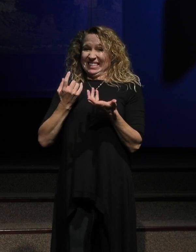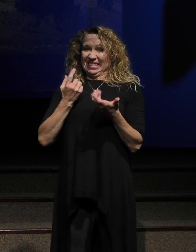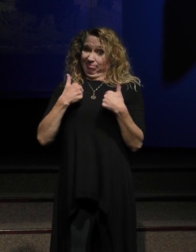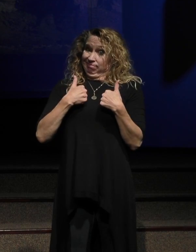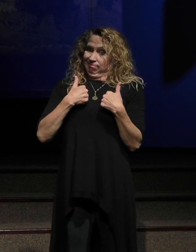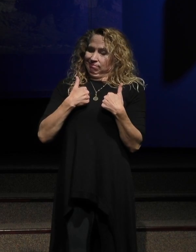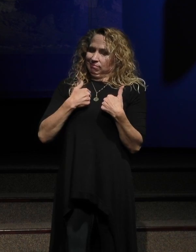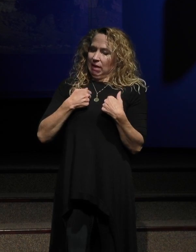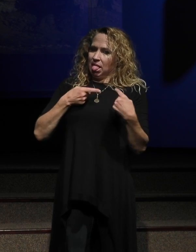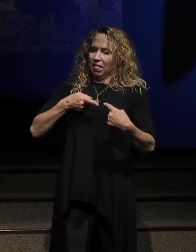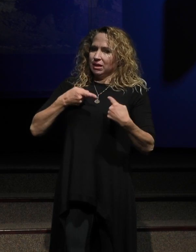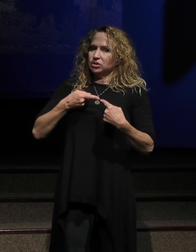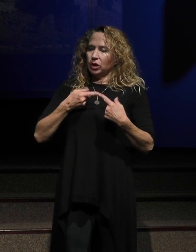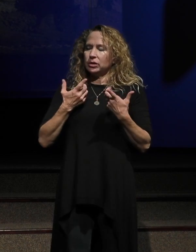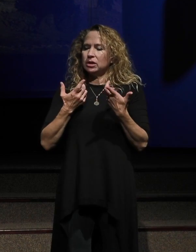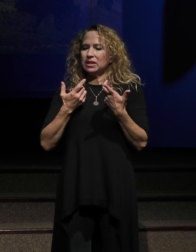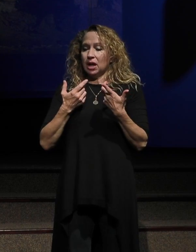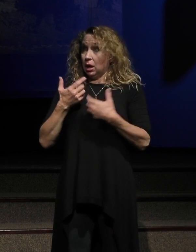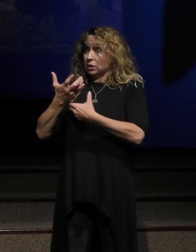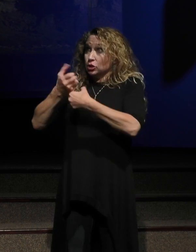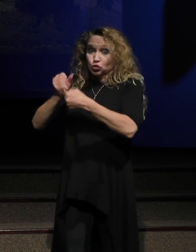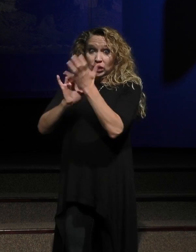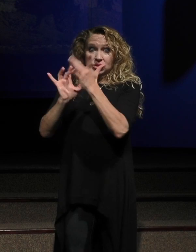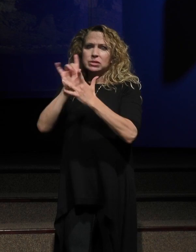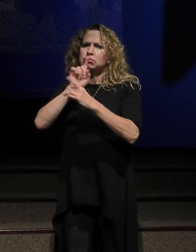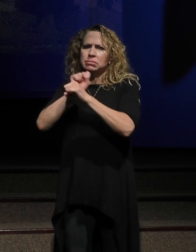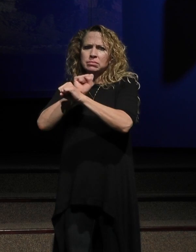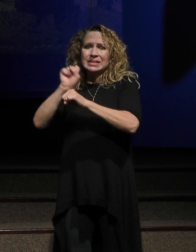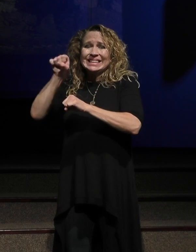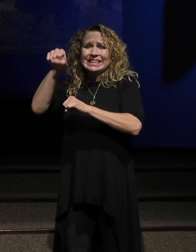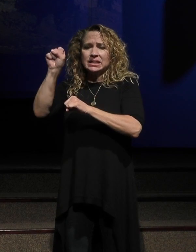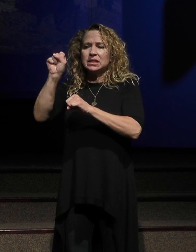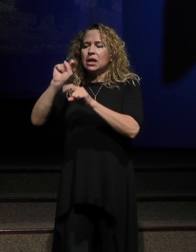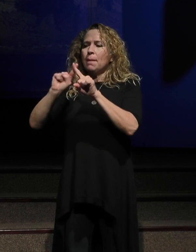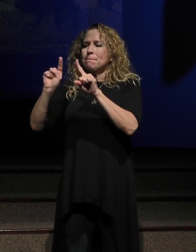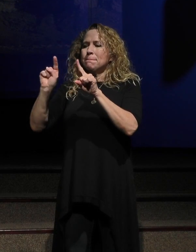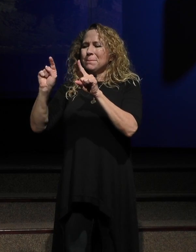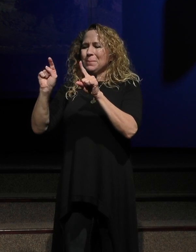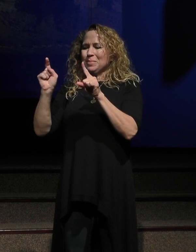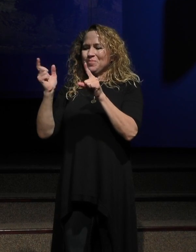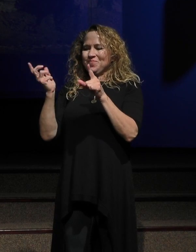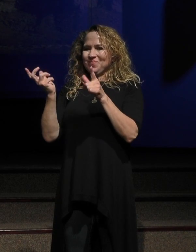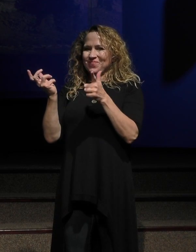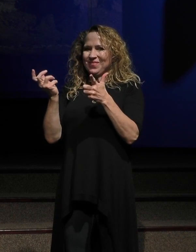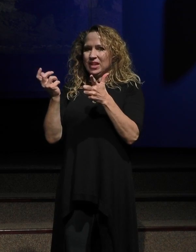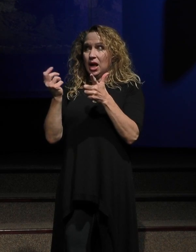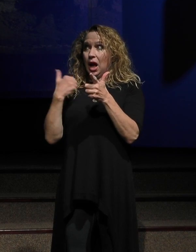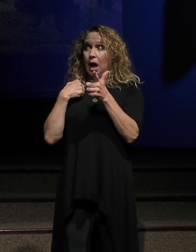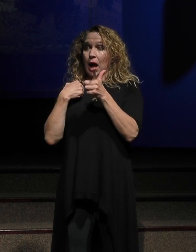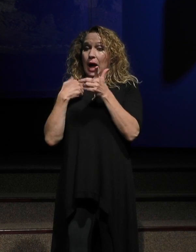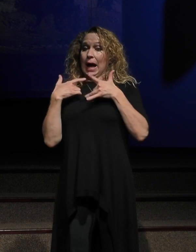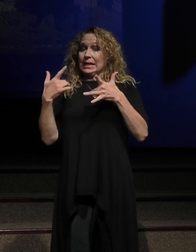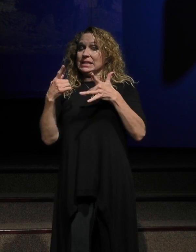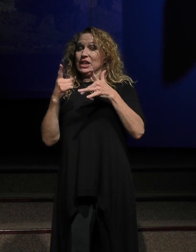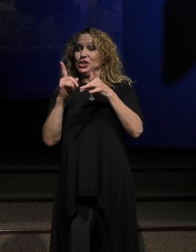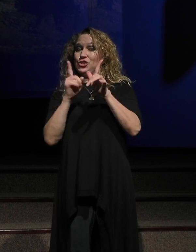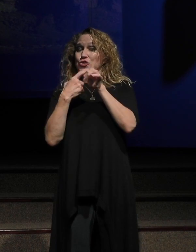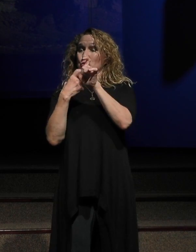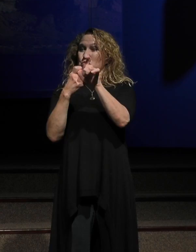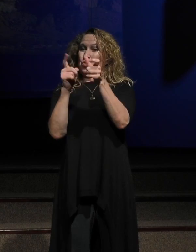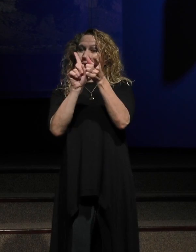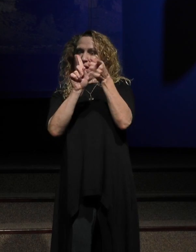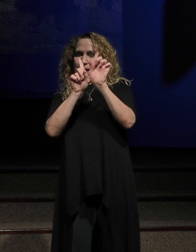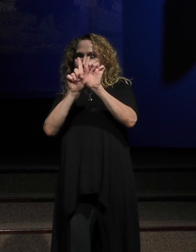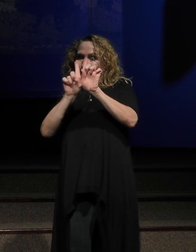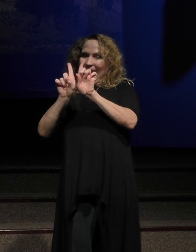included in this, I trust Jesus. I But the truth is, I run ahead of him. I don't